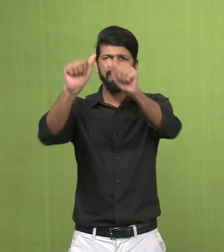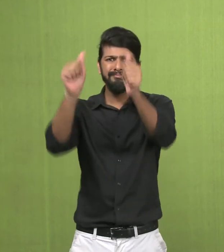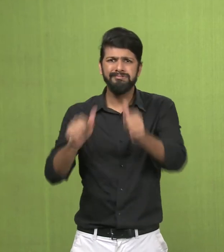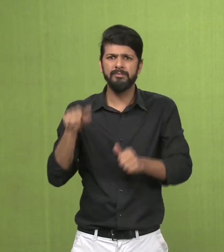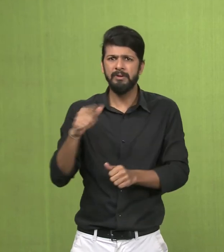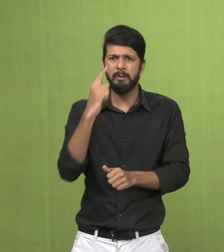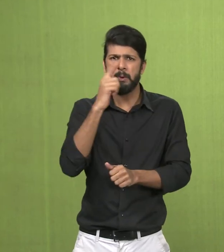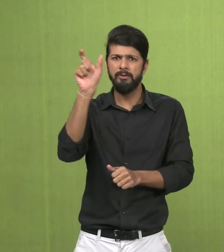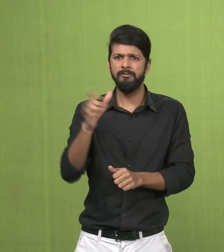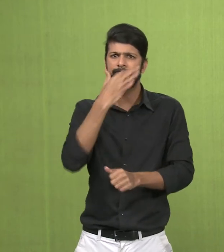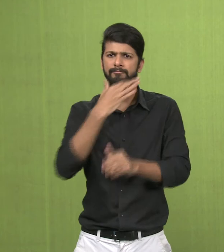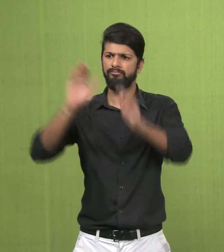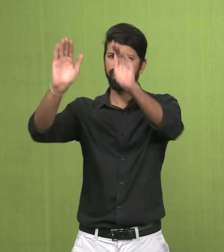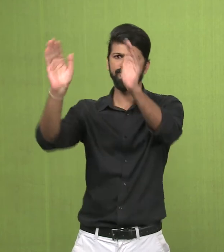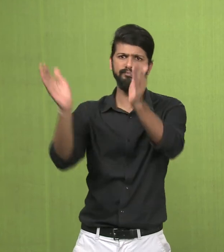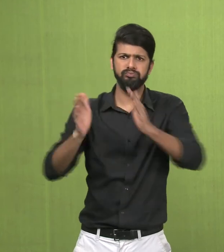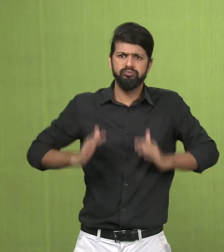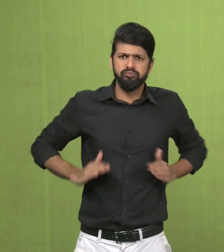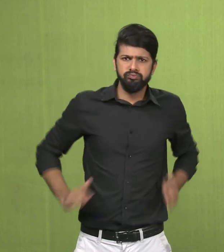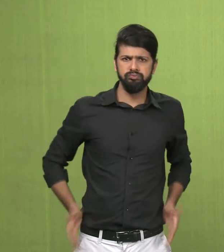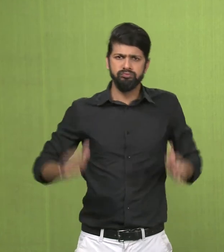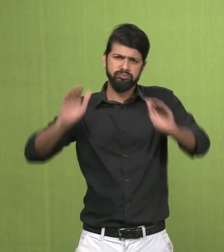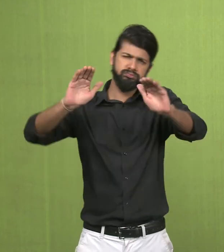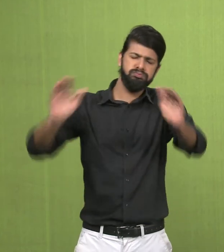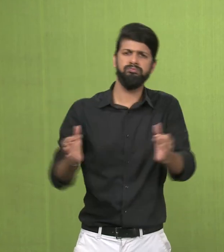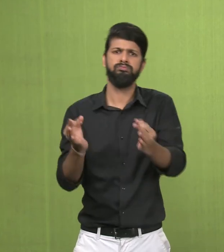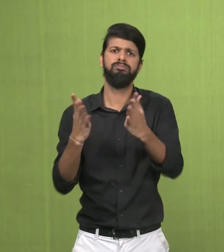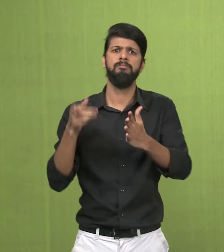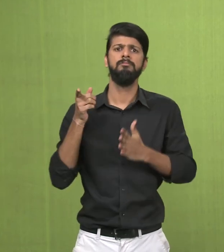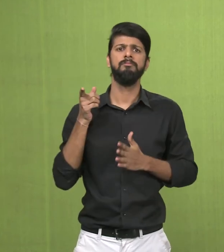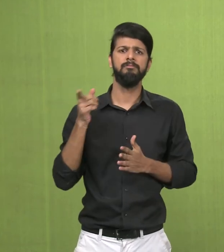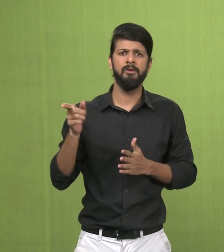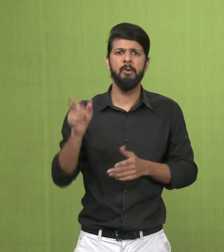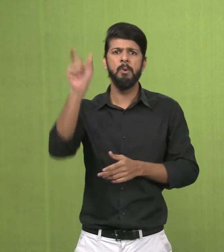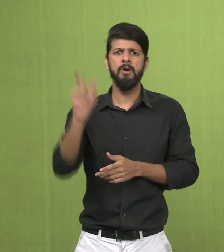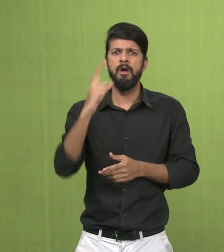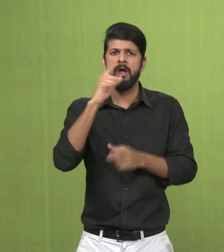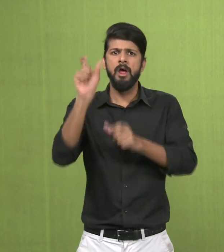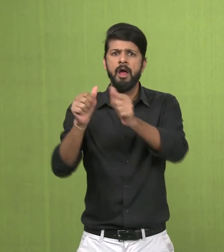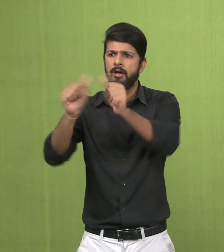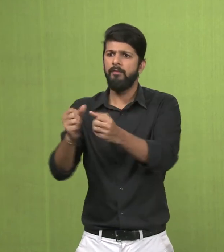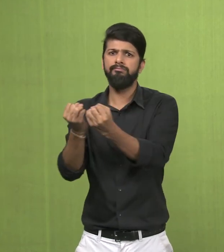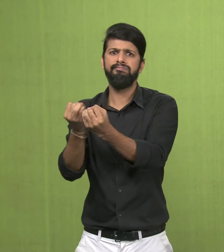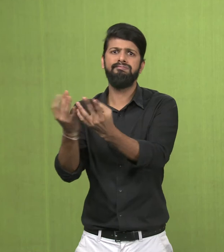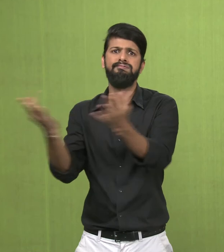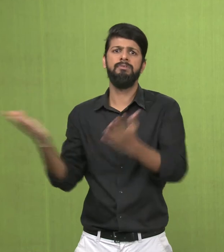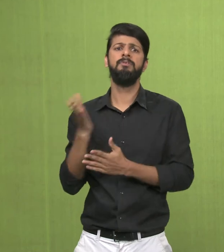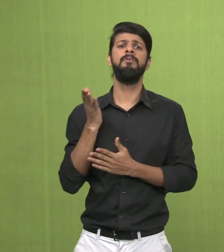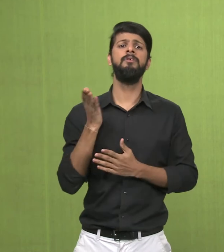many